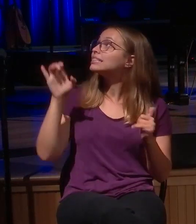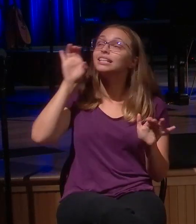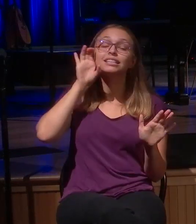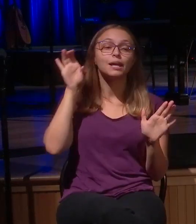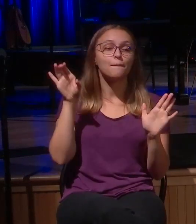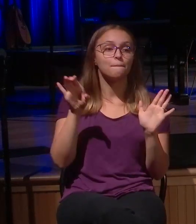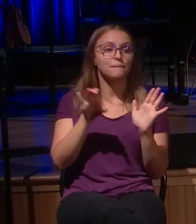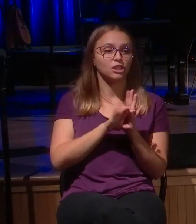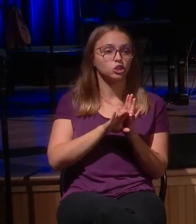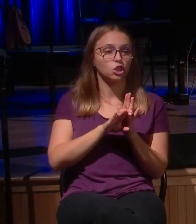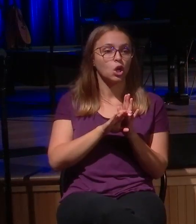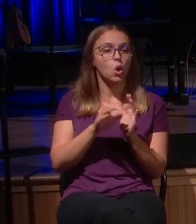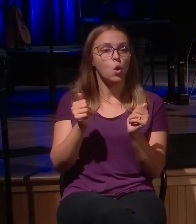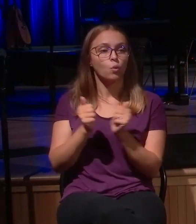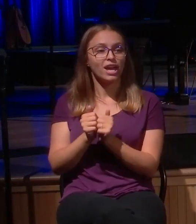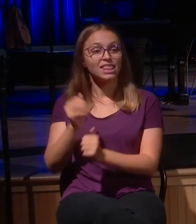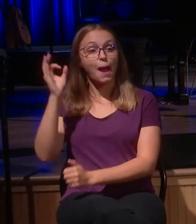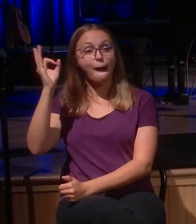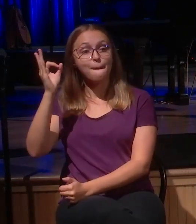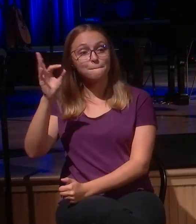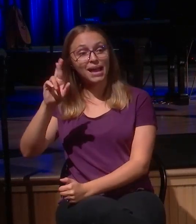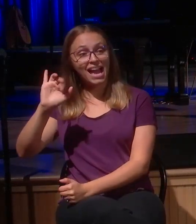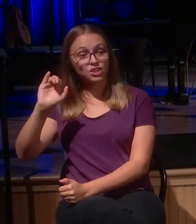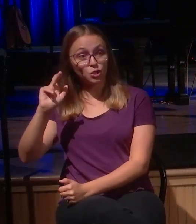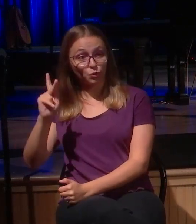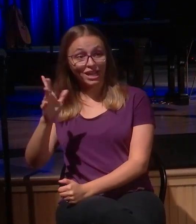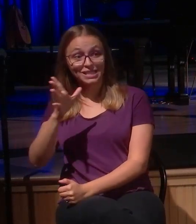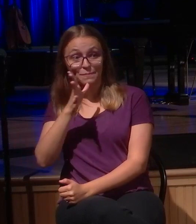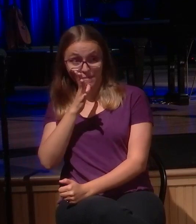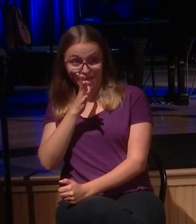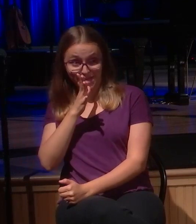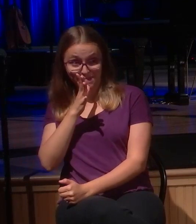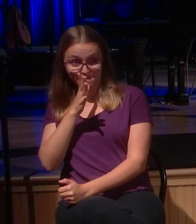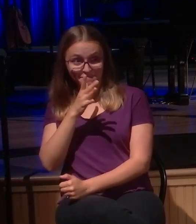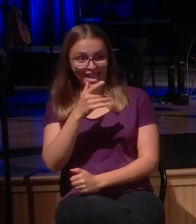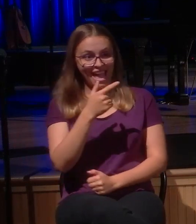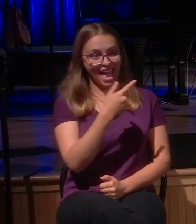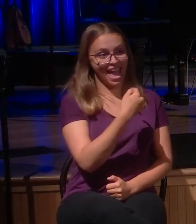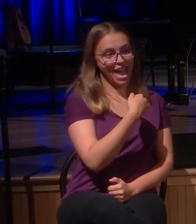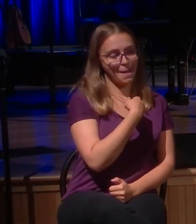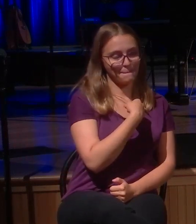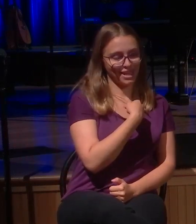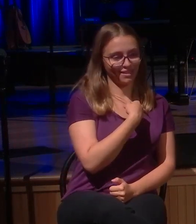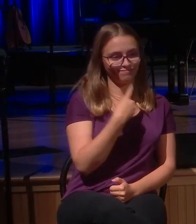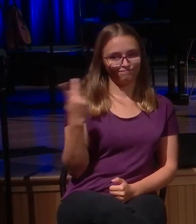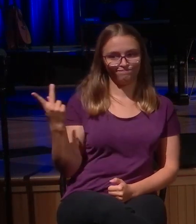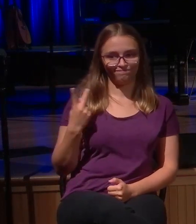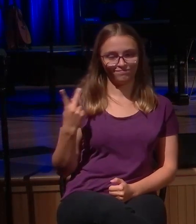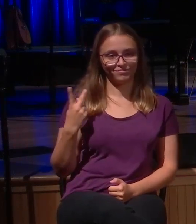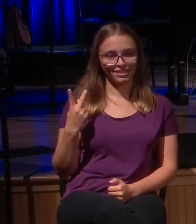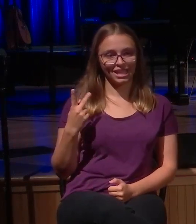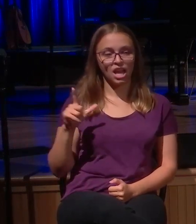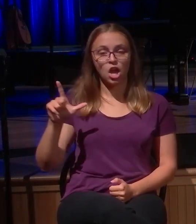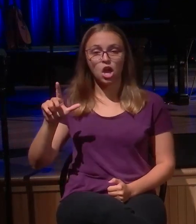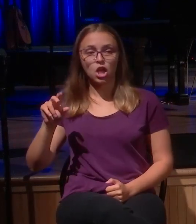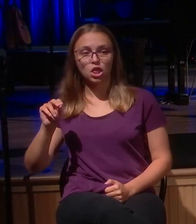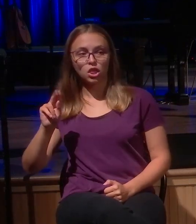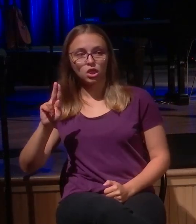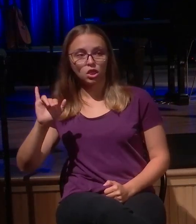out to lunch this week. It was such a joy. Down in the Detroit area. We were talking, Lois and I, about prodigals and the struggle